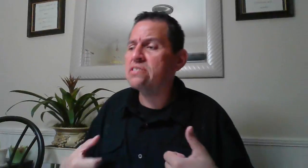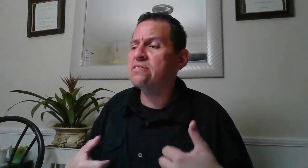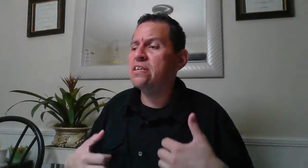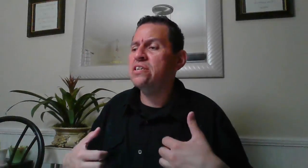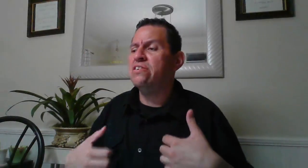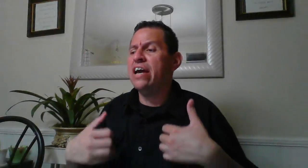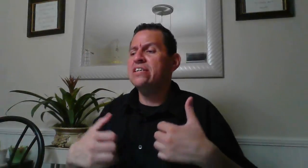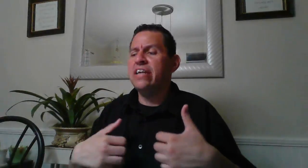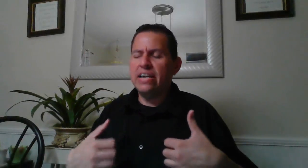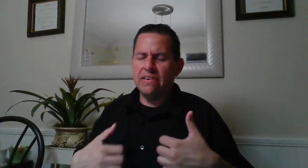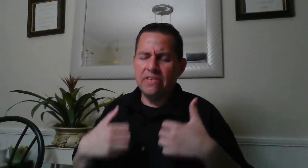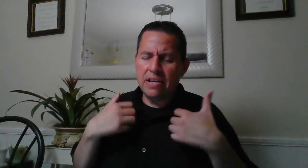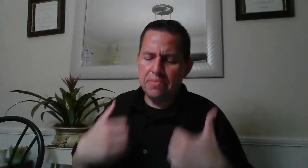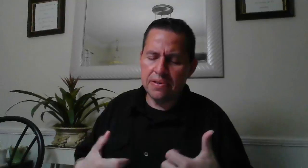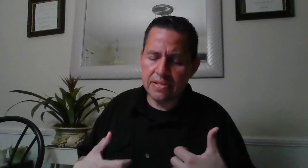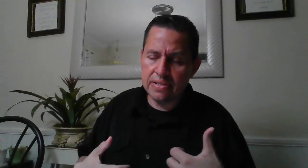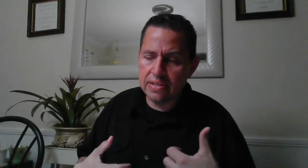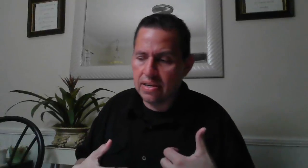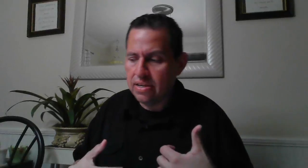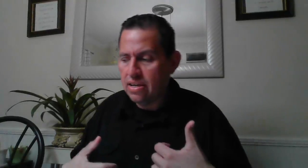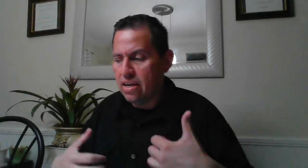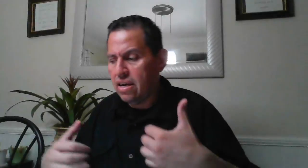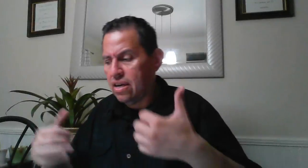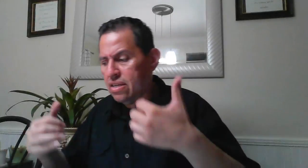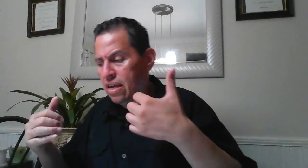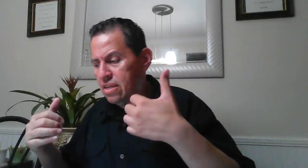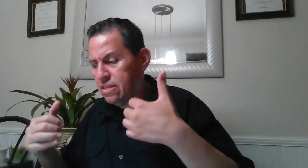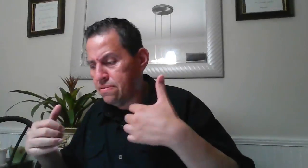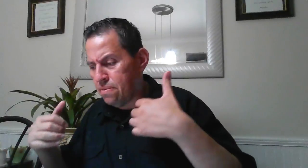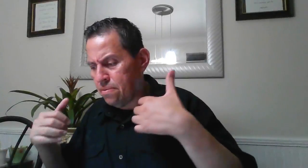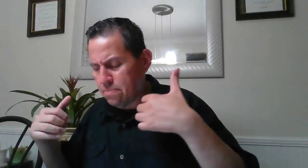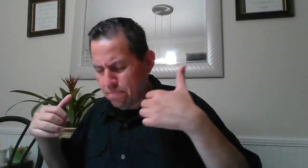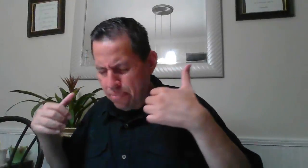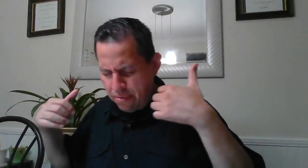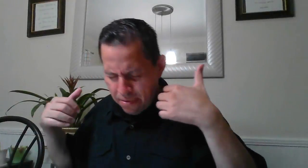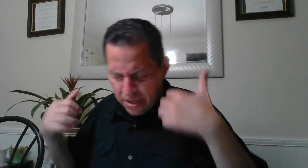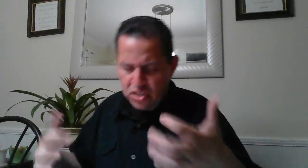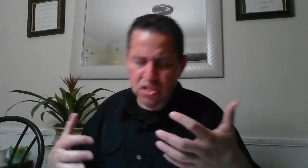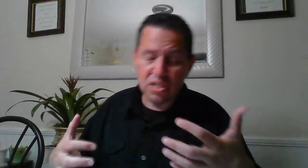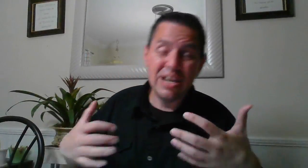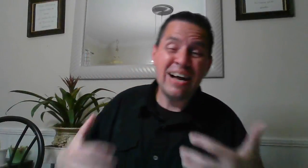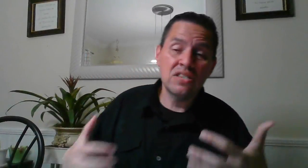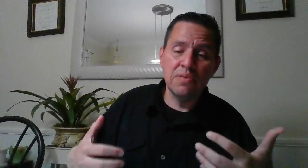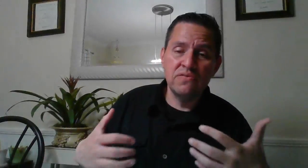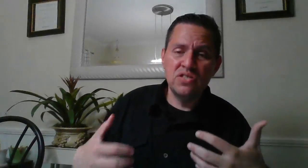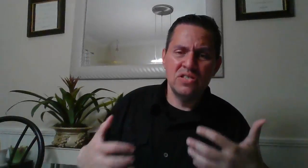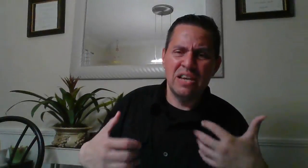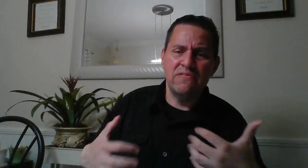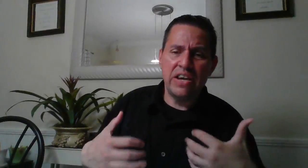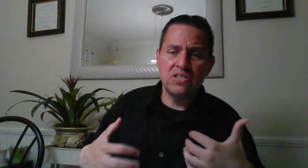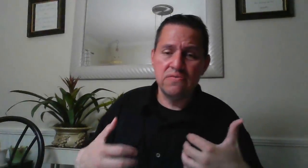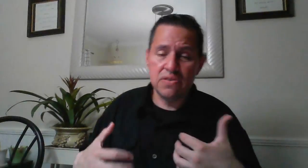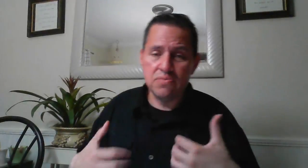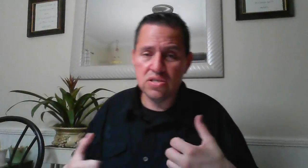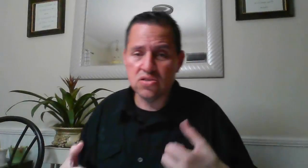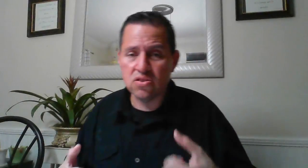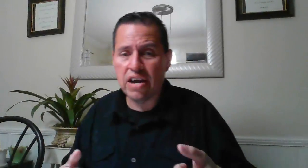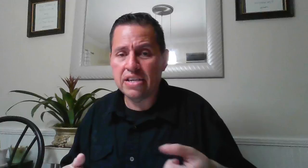to the united arab emirates and preach the gospel of salvation from jesus christ